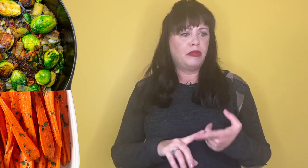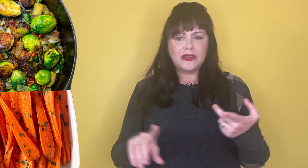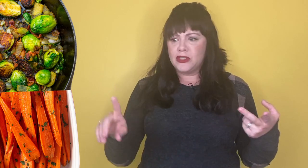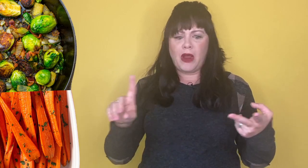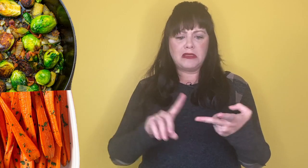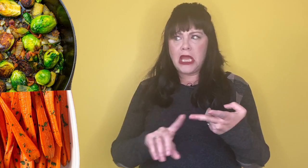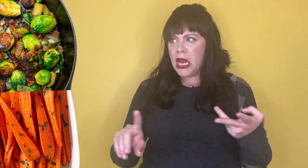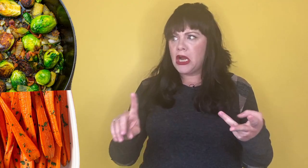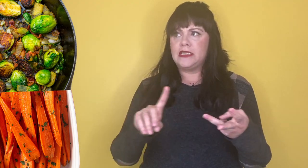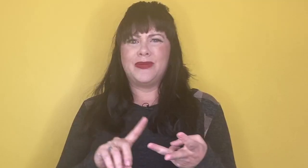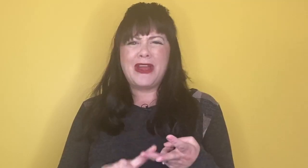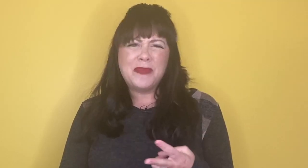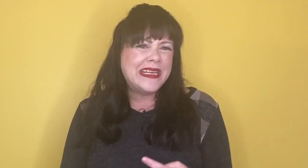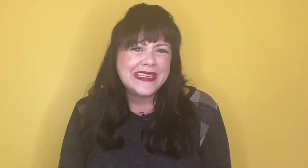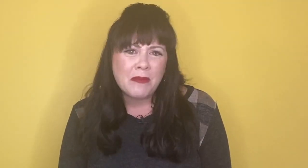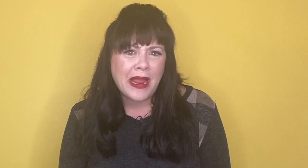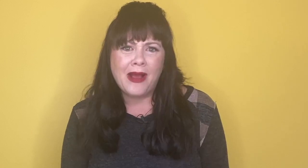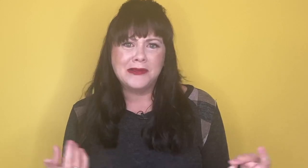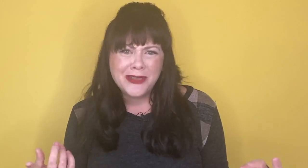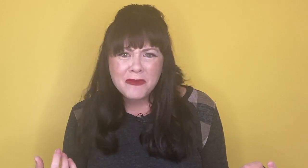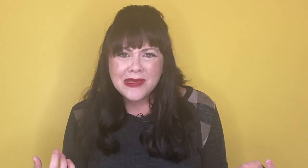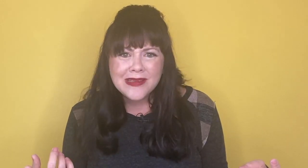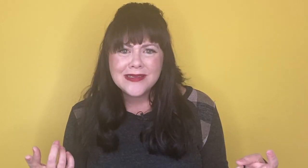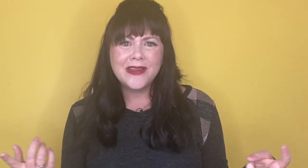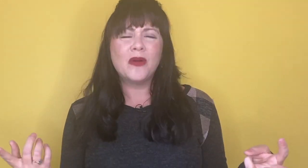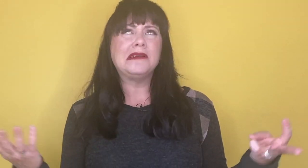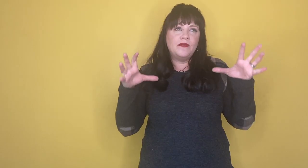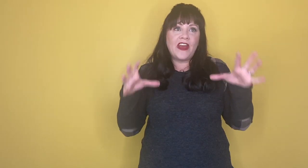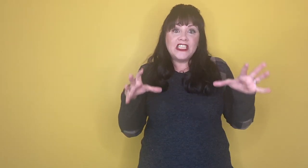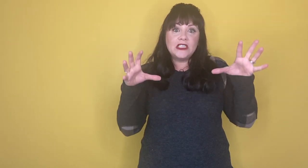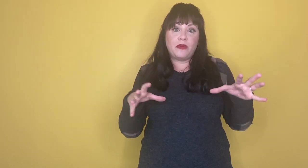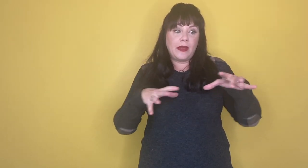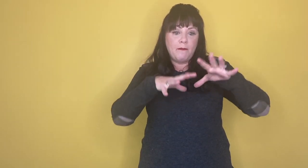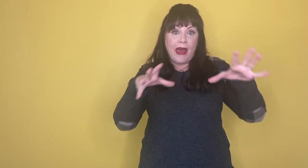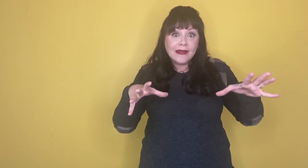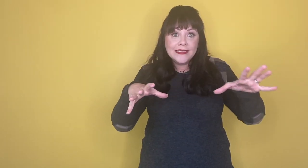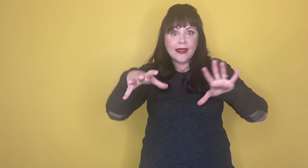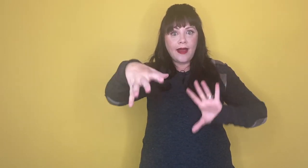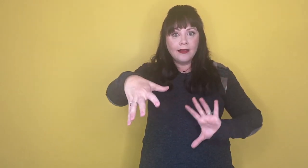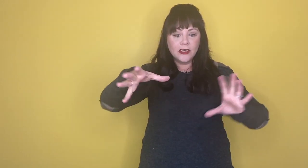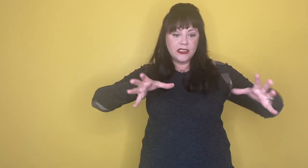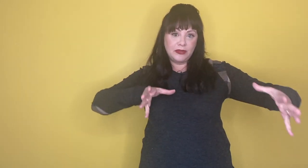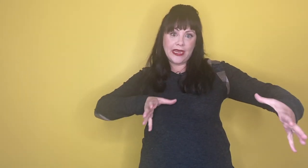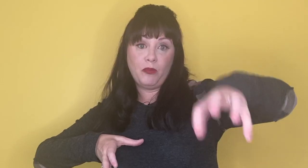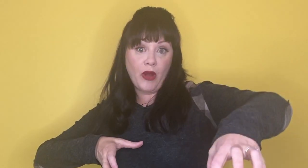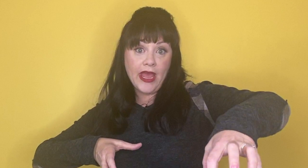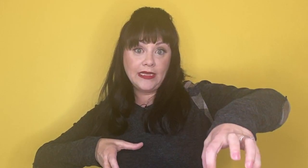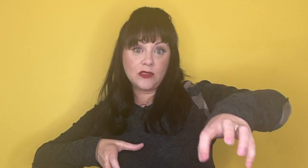brussel sprouts, carrots. We have peas at my house. you have peas in yours? Veggies bring balance and color to the plate. Bread, it's